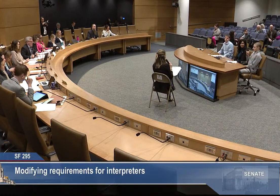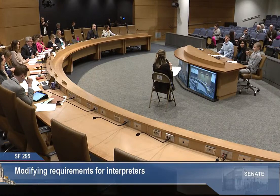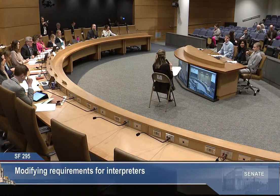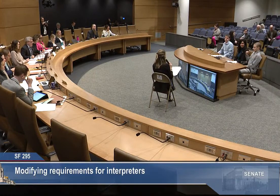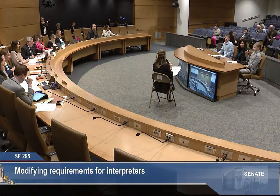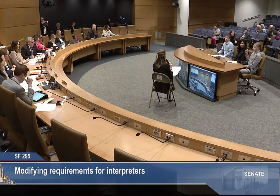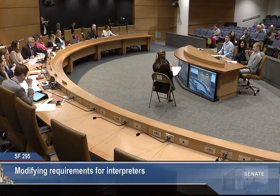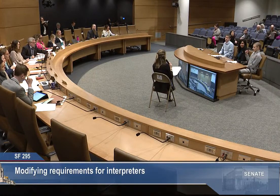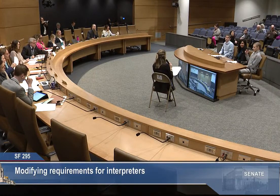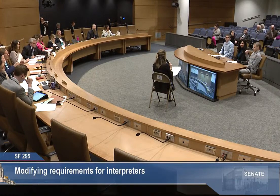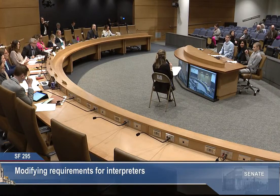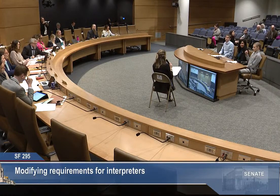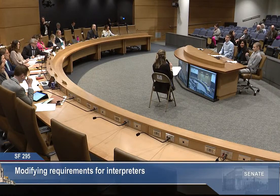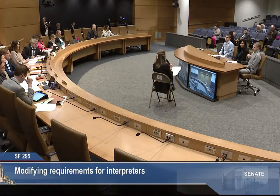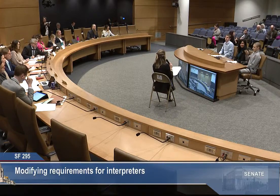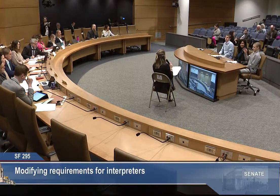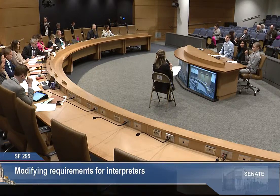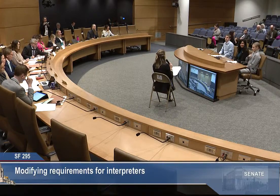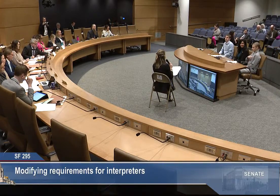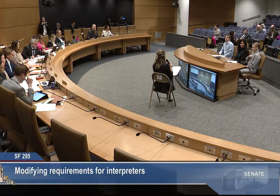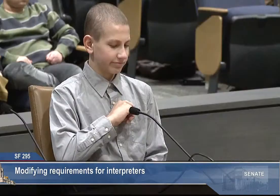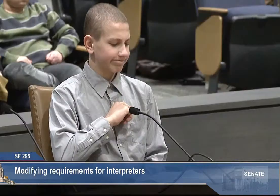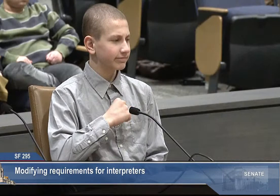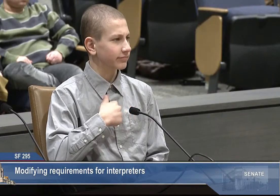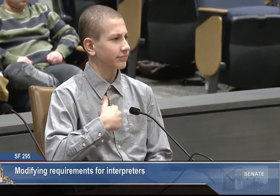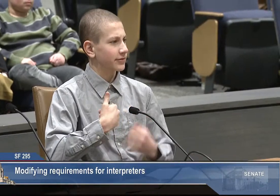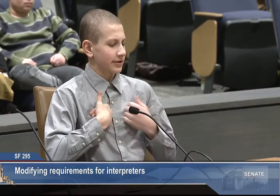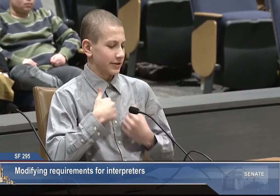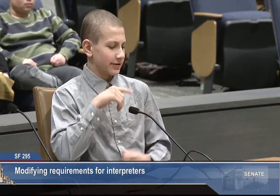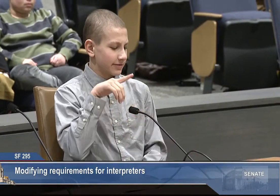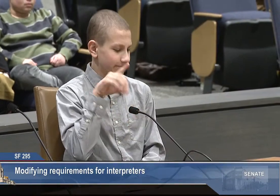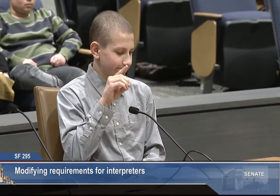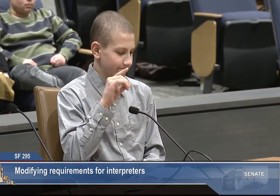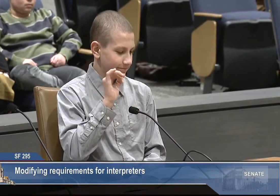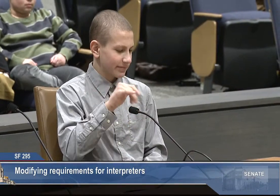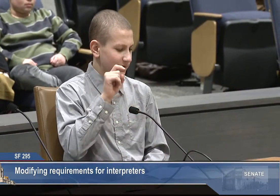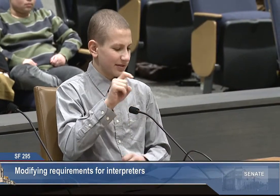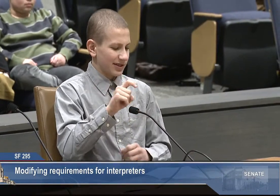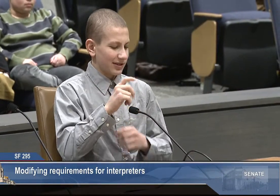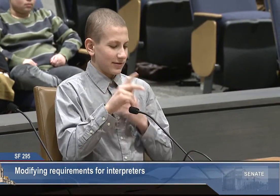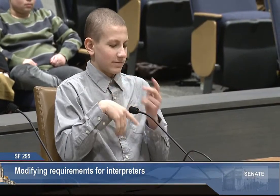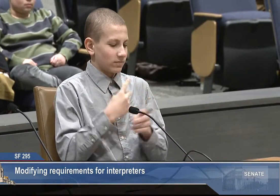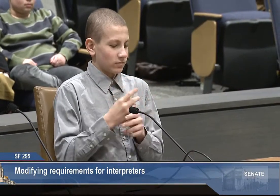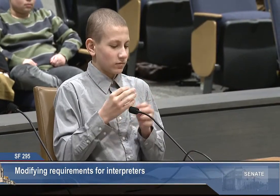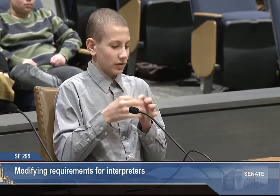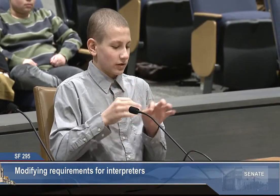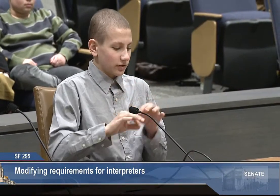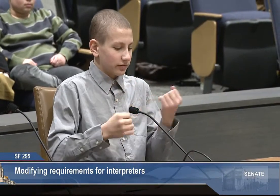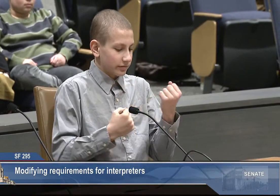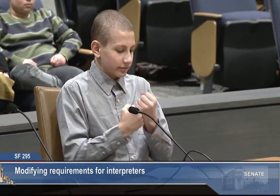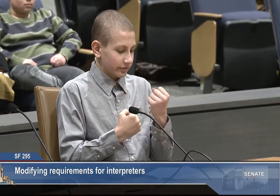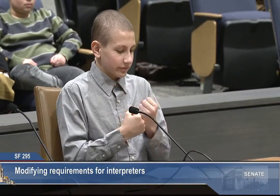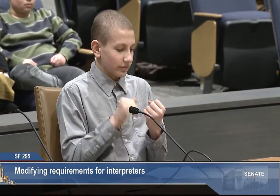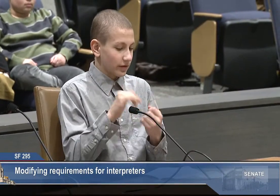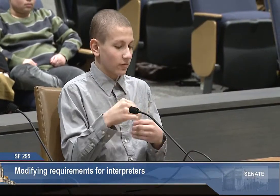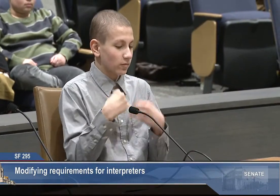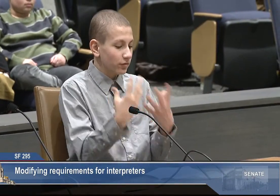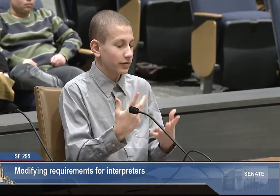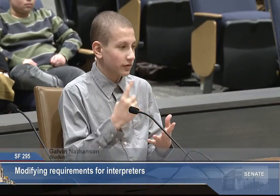Hello, everyone. My name is Galvin Nathanson. I am a freshman. I also have a learning disability, so this need for